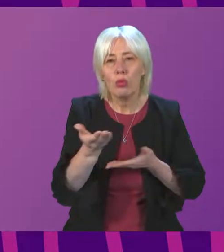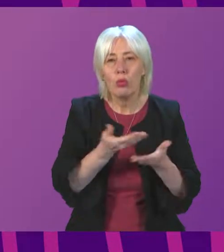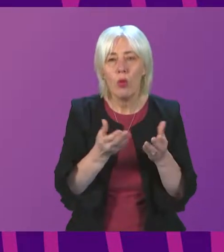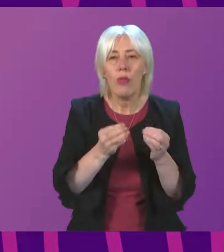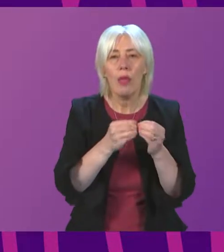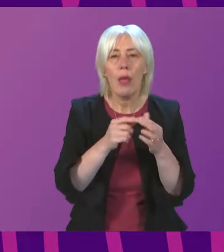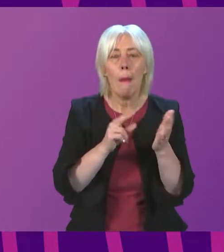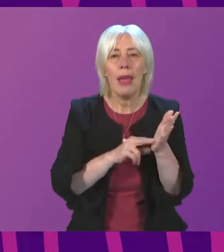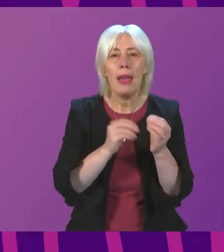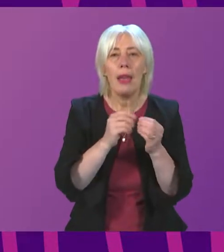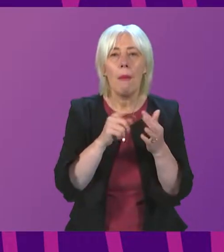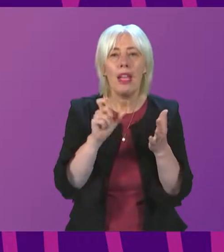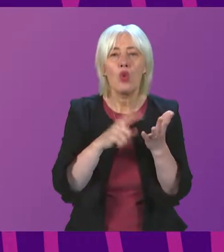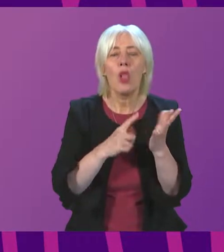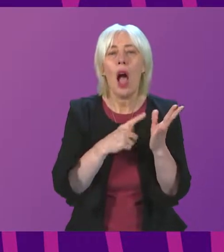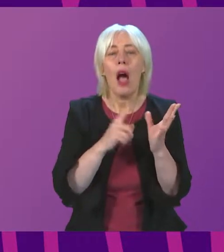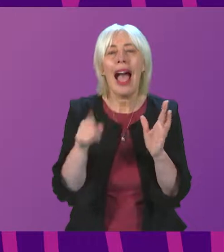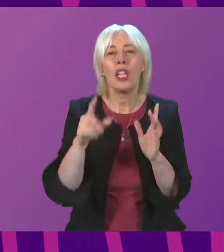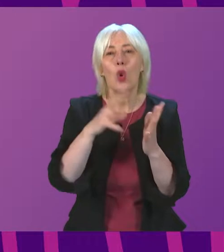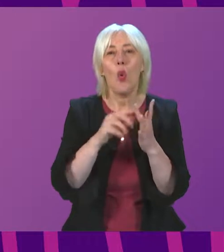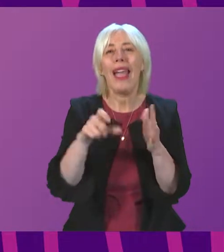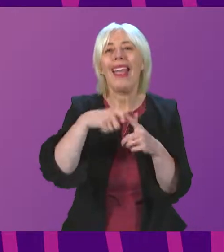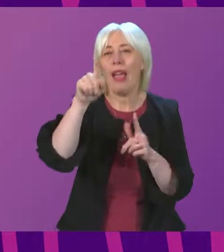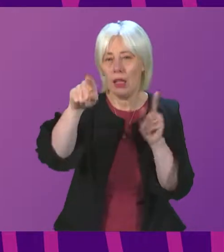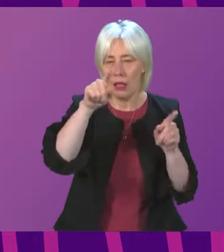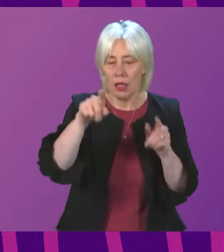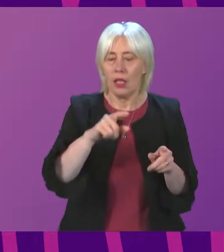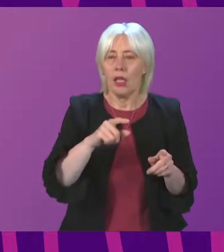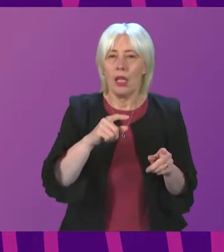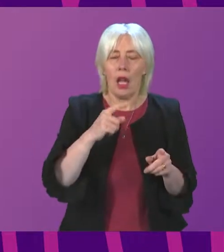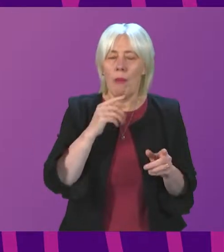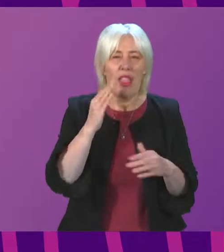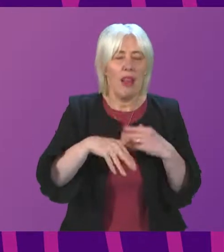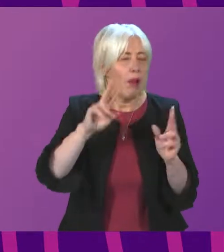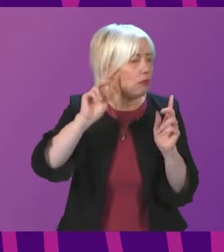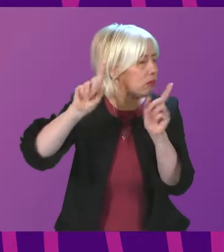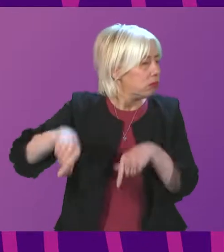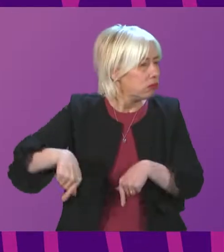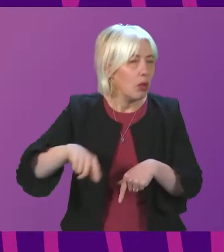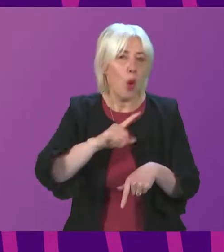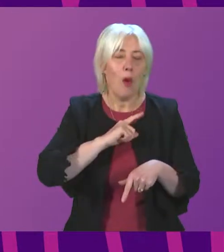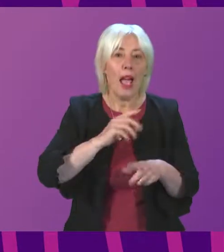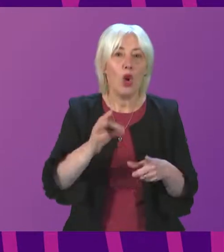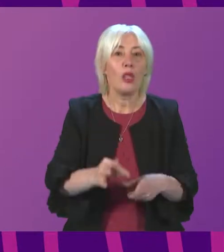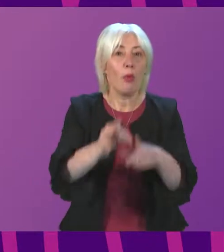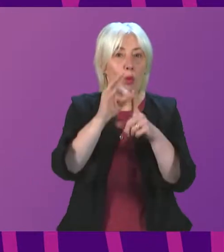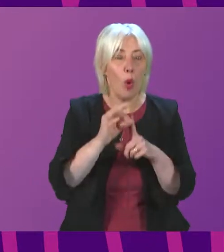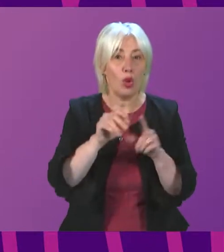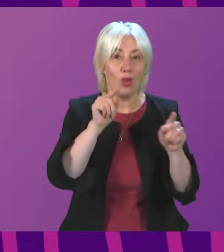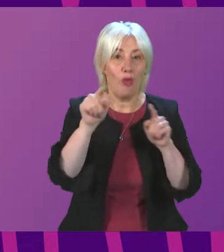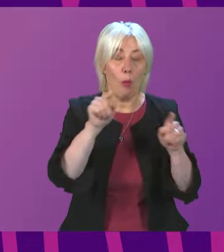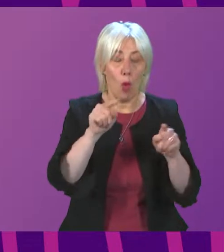Benbecula and Wick. Now, that was quite overlooked because of the enormity of the proposals that impacted all